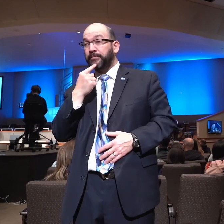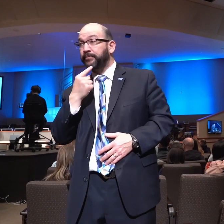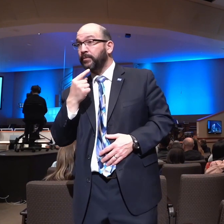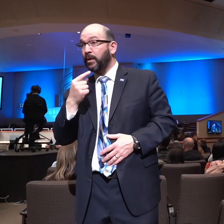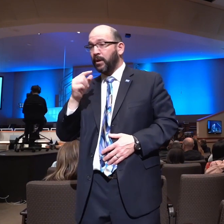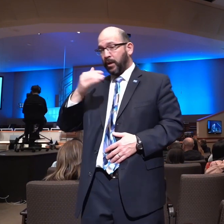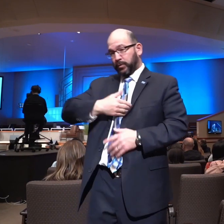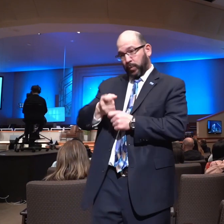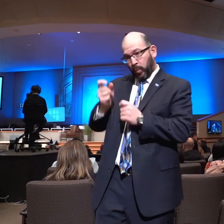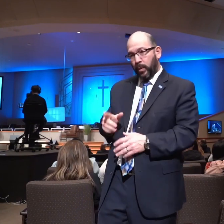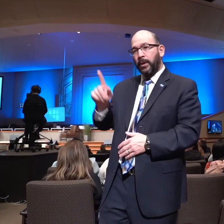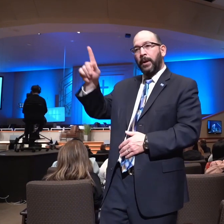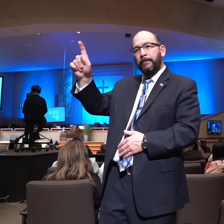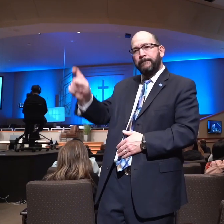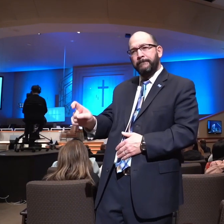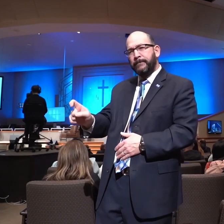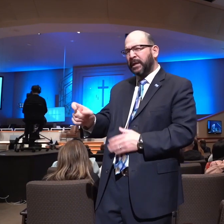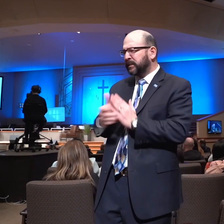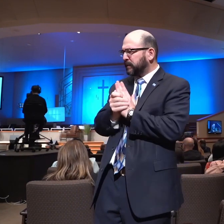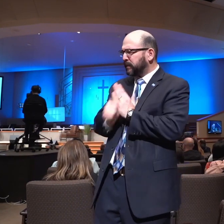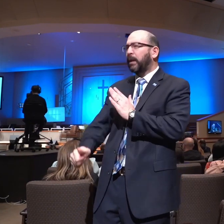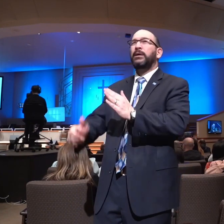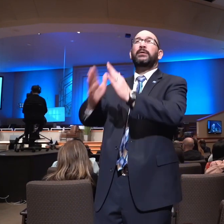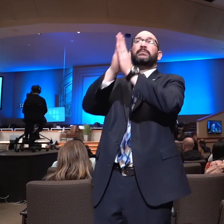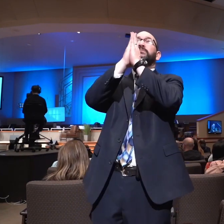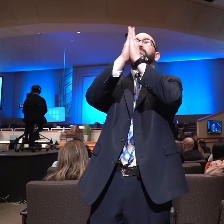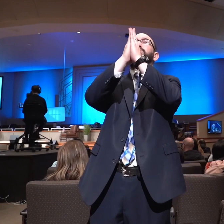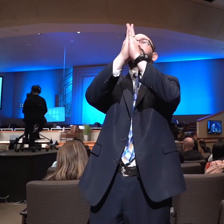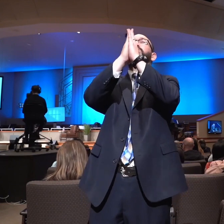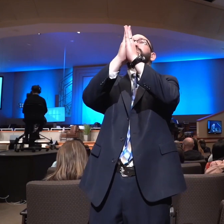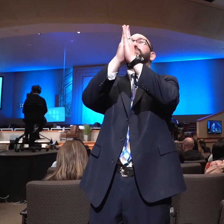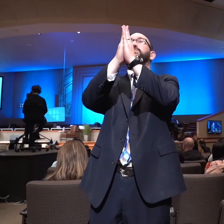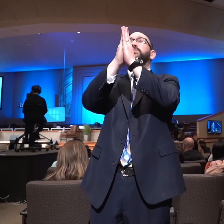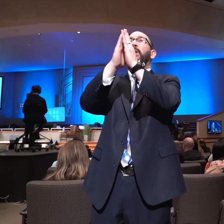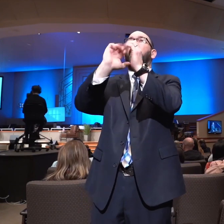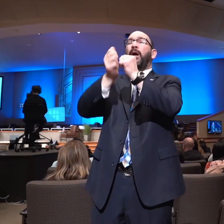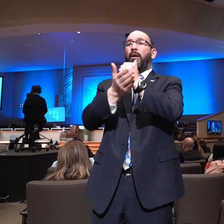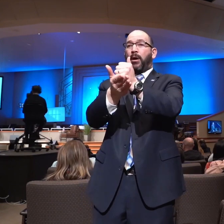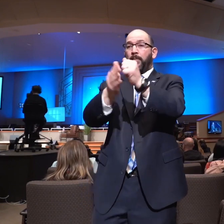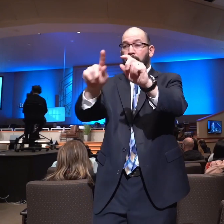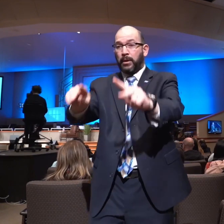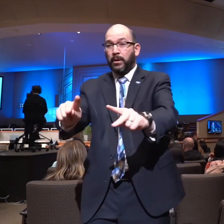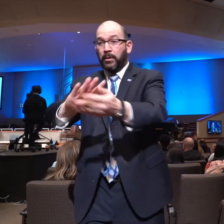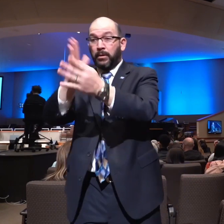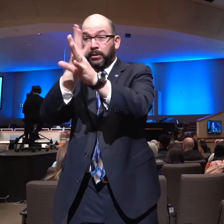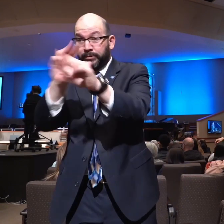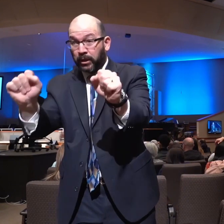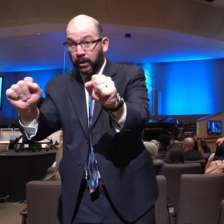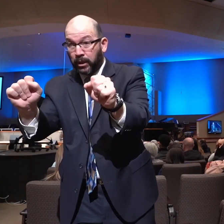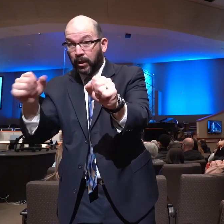of the art of prayer. You cannot bring souls to God if you don't go to God yourself.